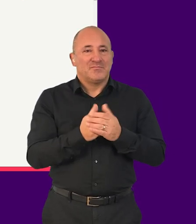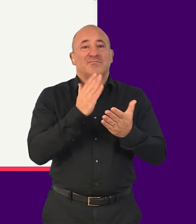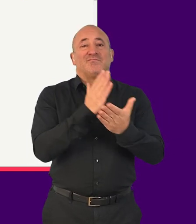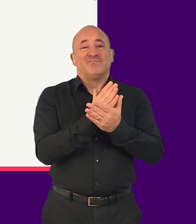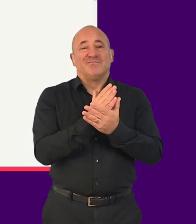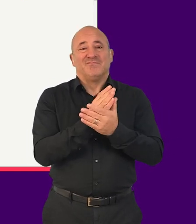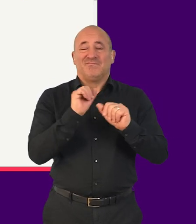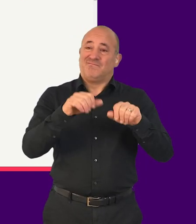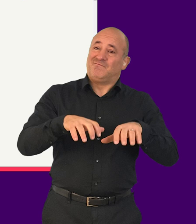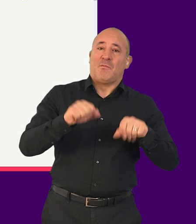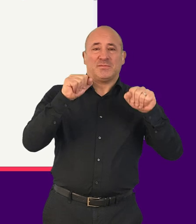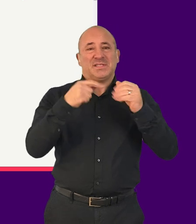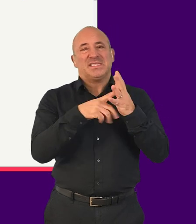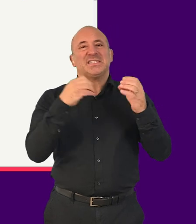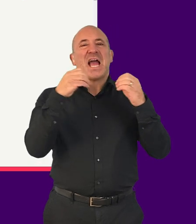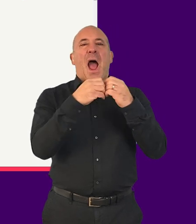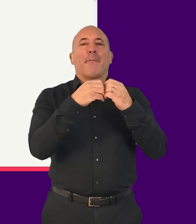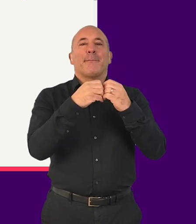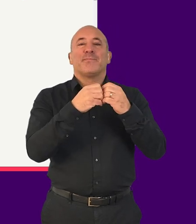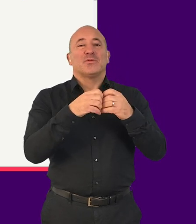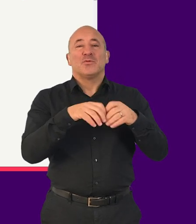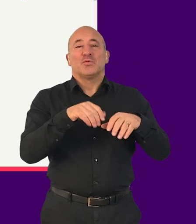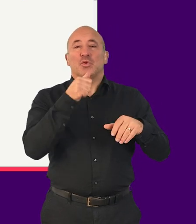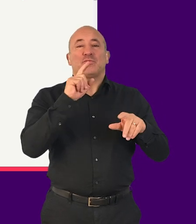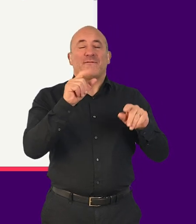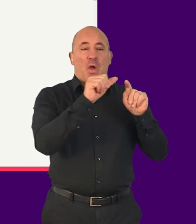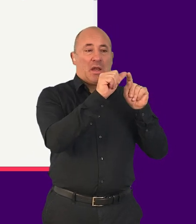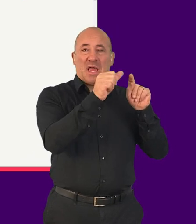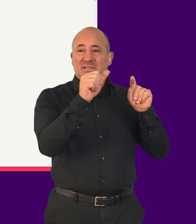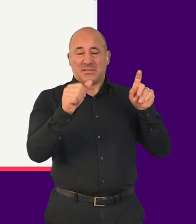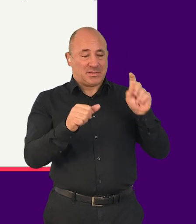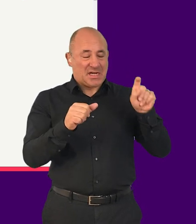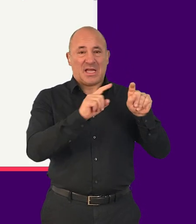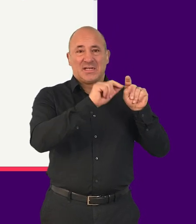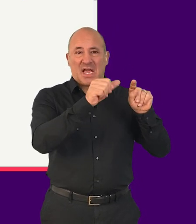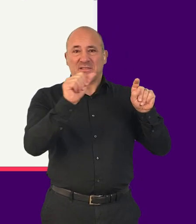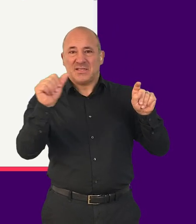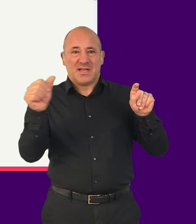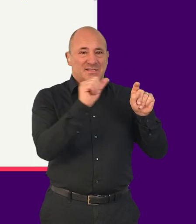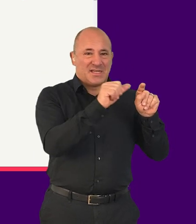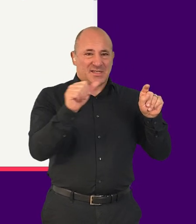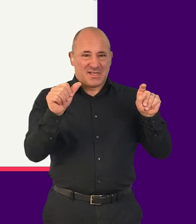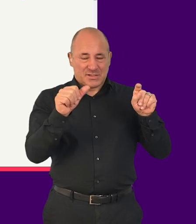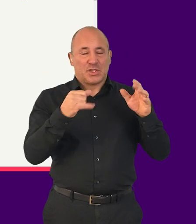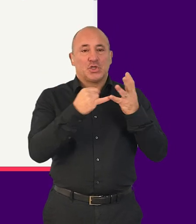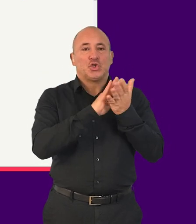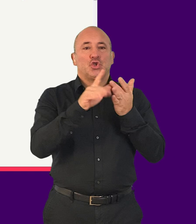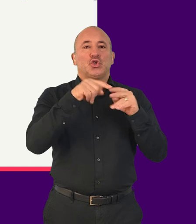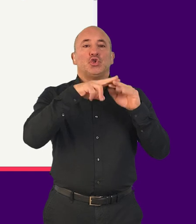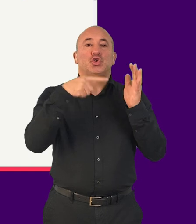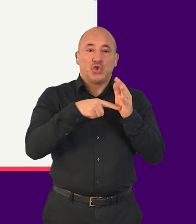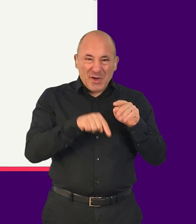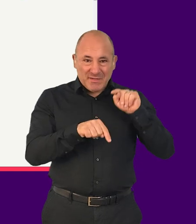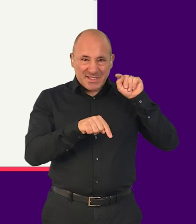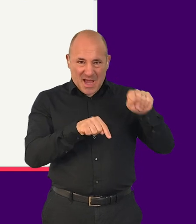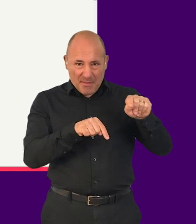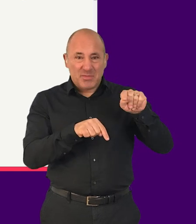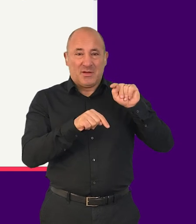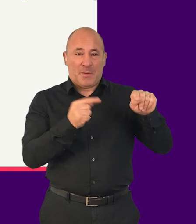By default, the tab key is used to navigate to the next focusable element and shift tab is used to move to the previous